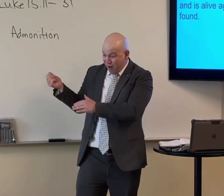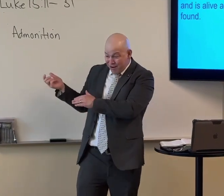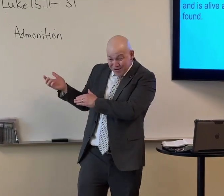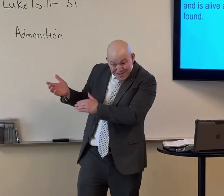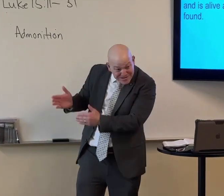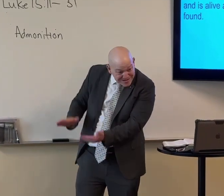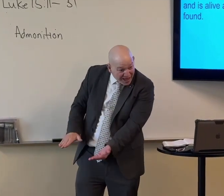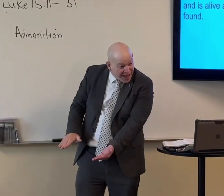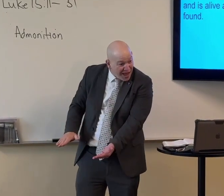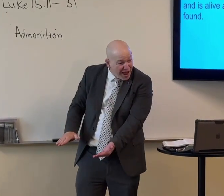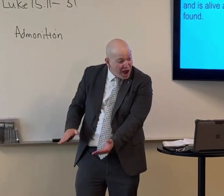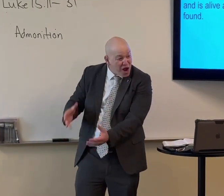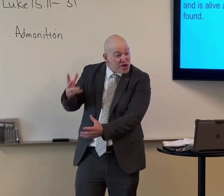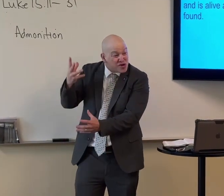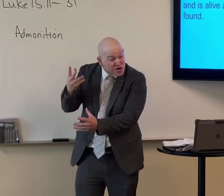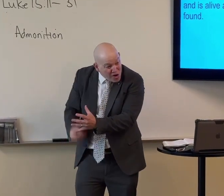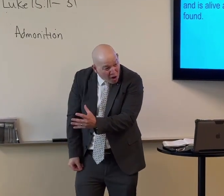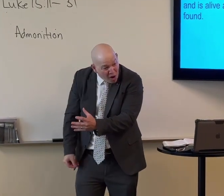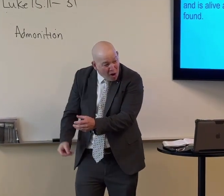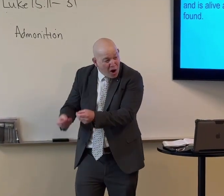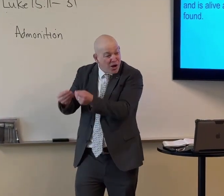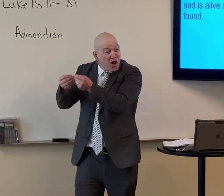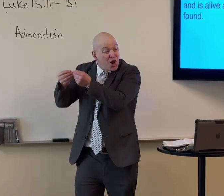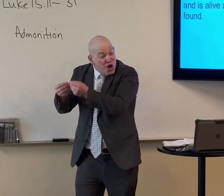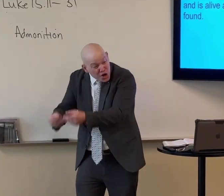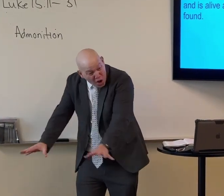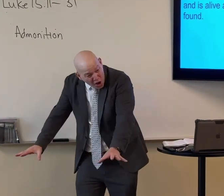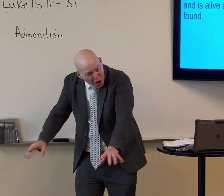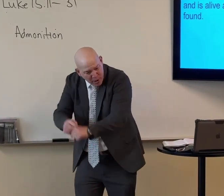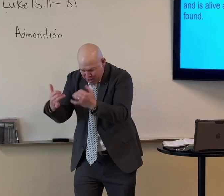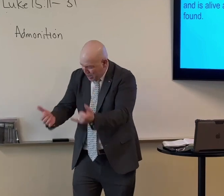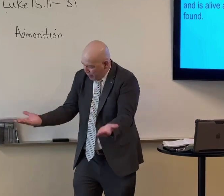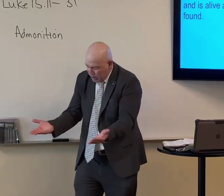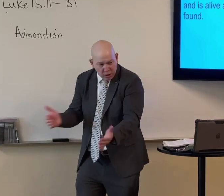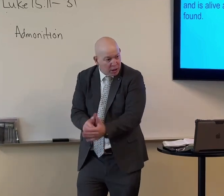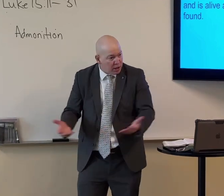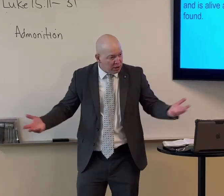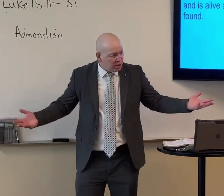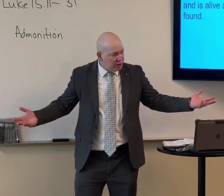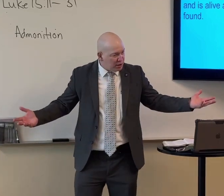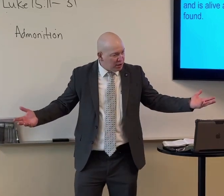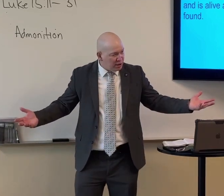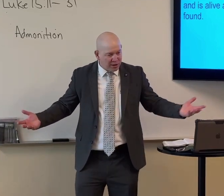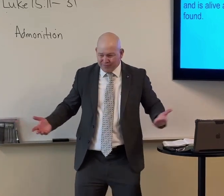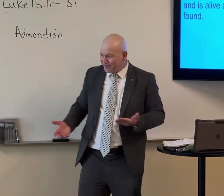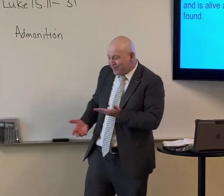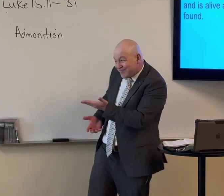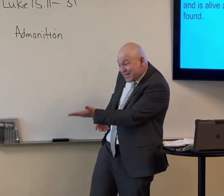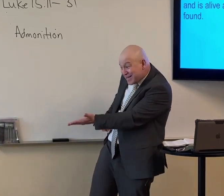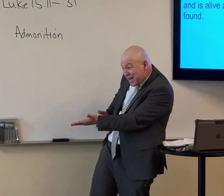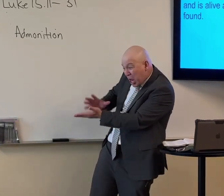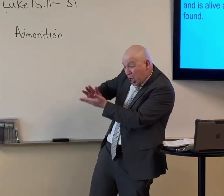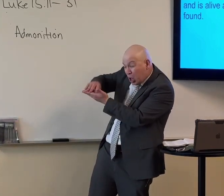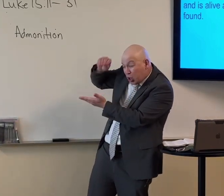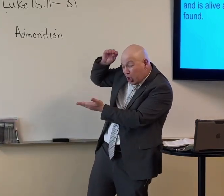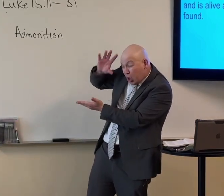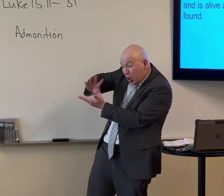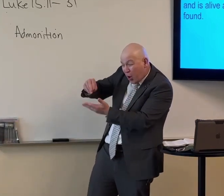brother, he was dead, he was gone, he was lost, but now here he is. He's right here.